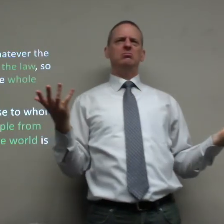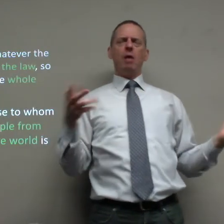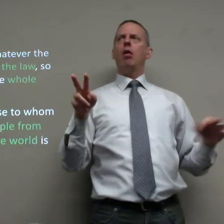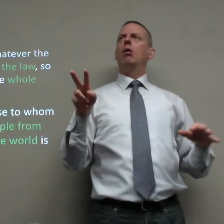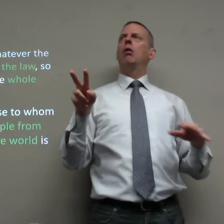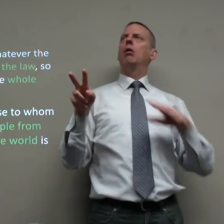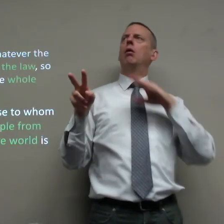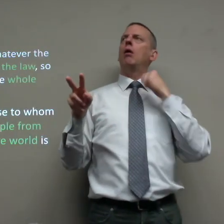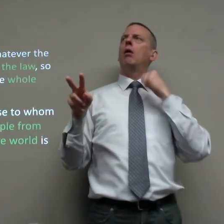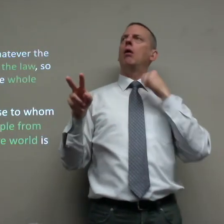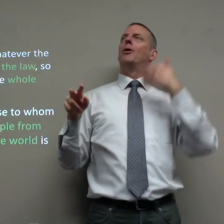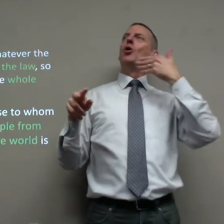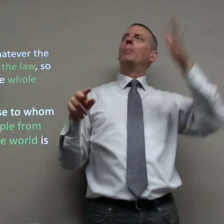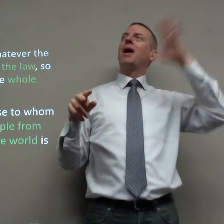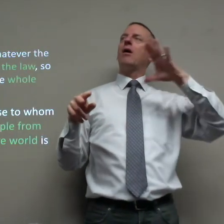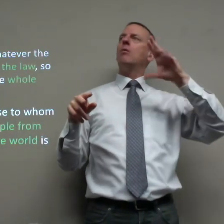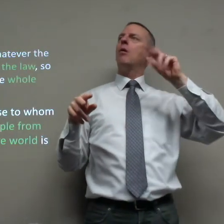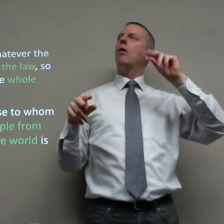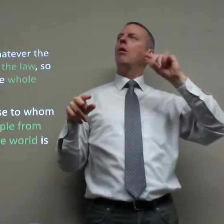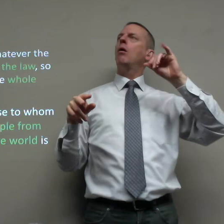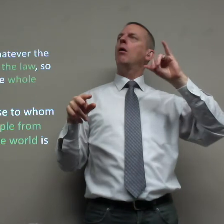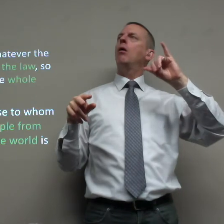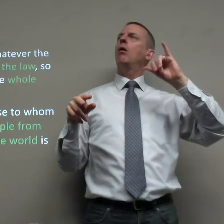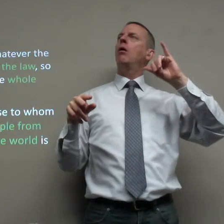he's brought before God's court when he's brought before God's court